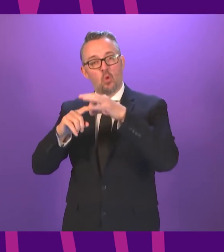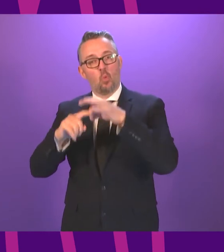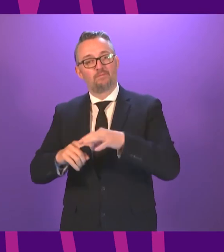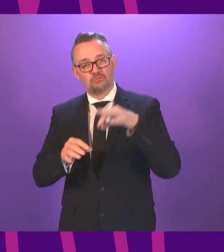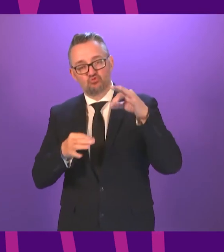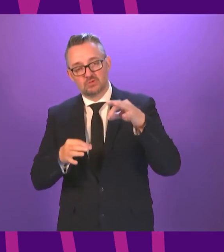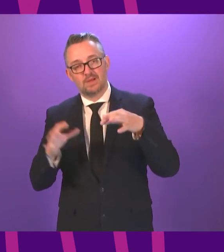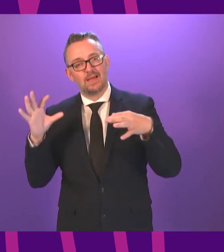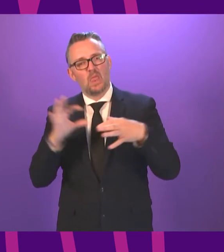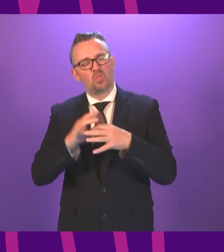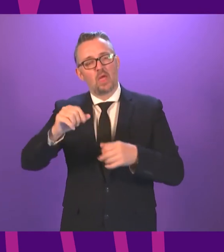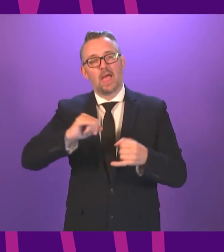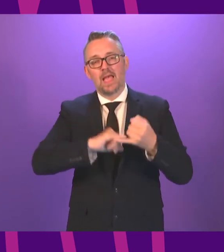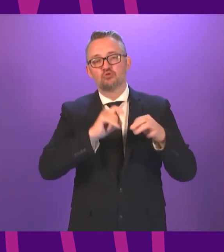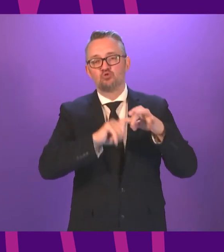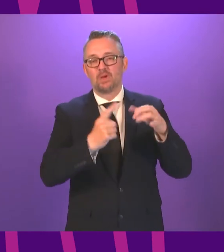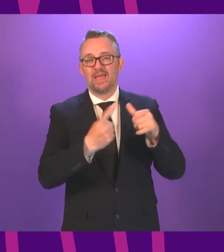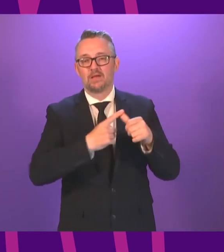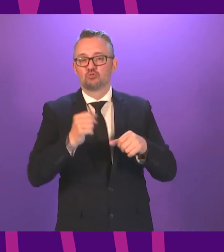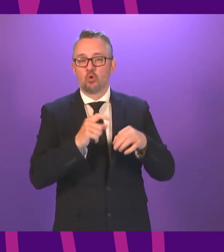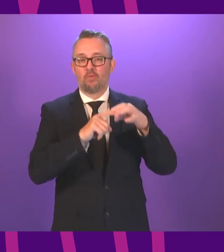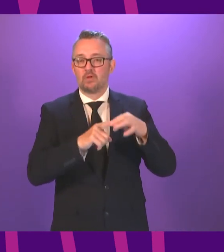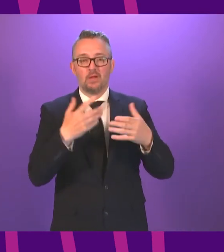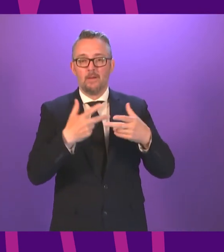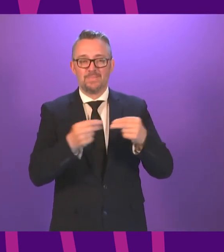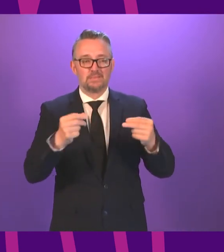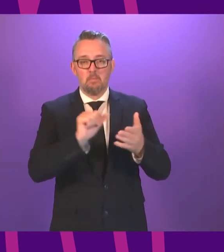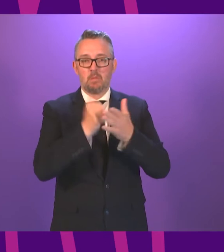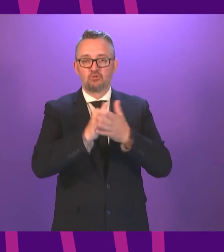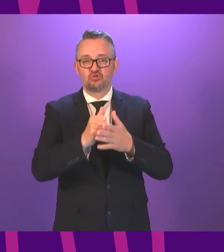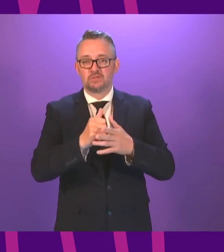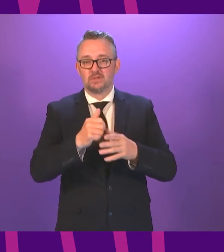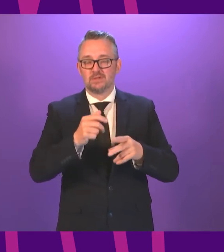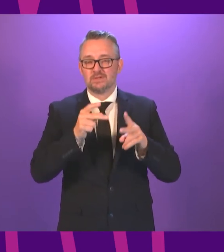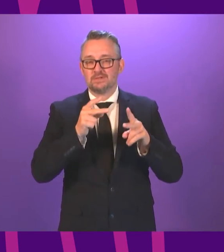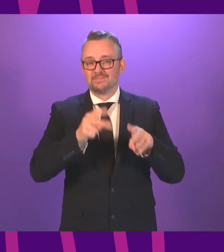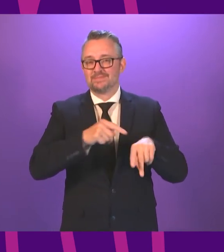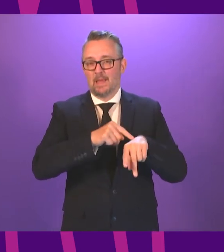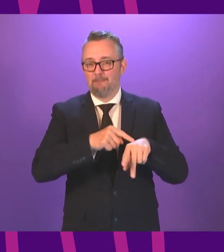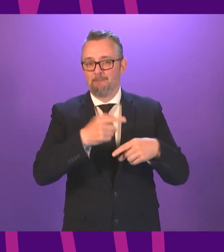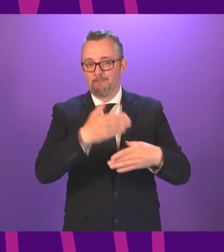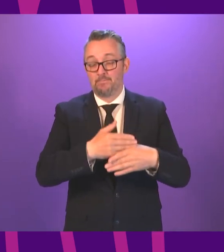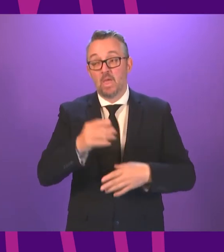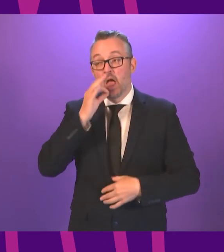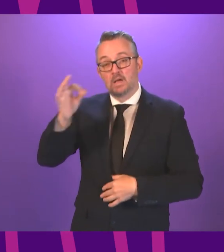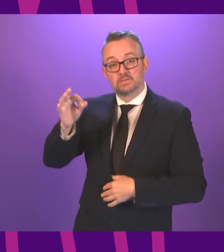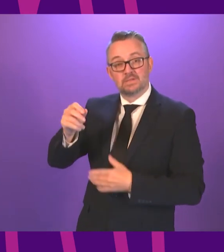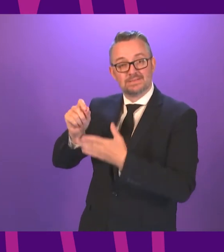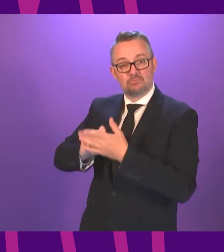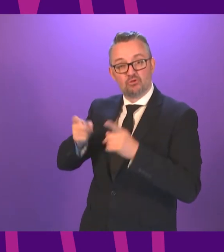in light of the Scottish Qualifications Authority missing publication deadlines. I call Cabinet Secretary Shirley-Anne Somerville.